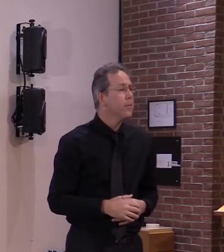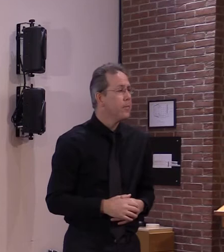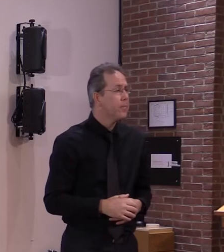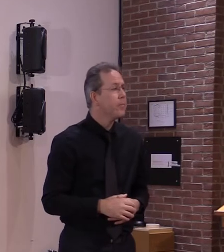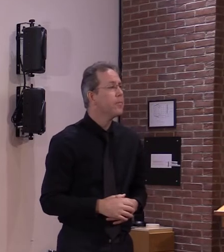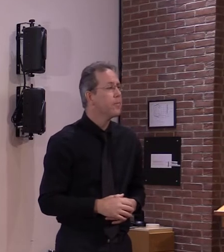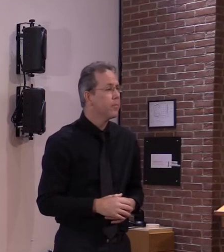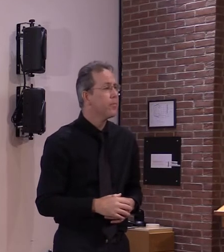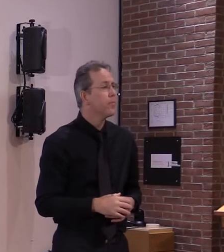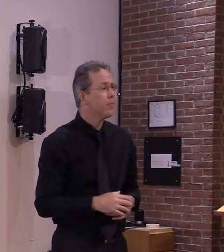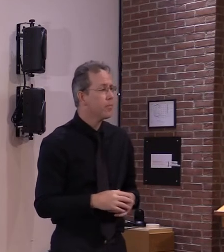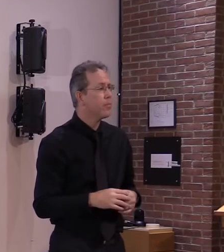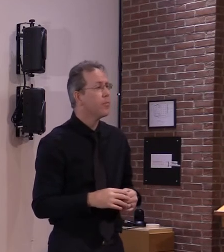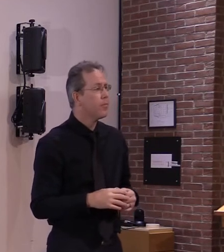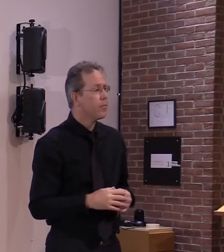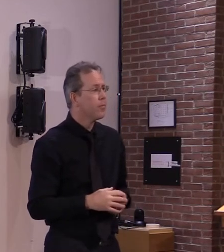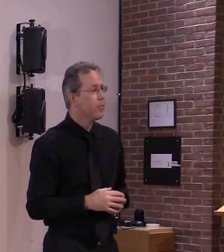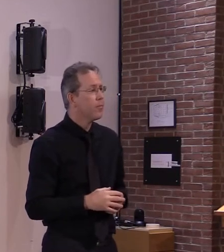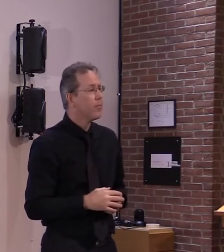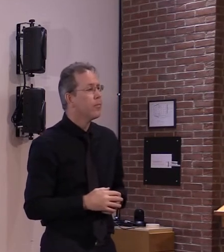to pfizer moderna to moderna